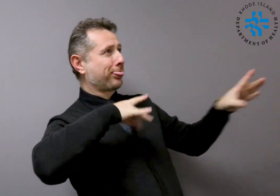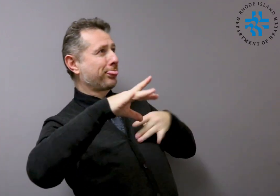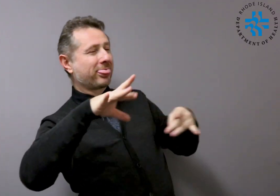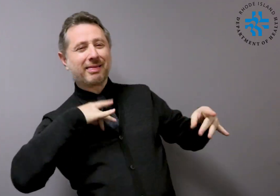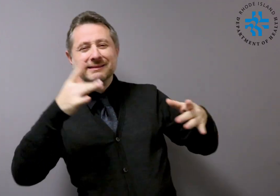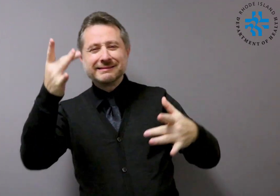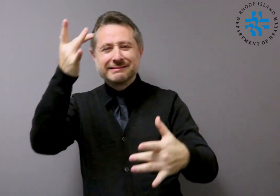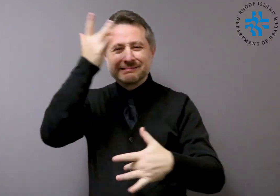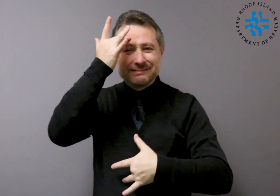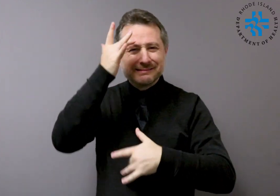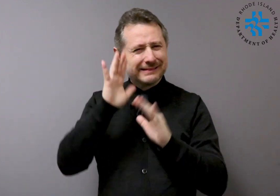Take care.